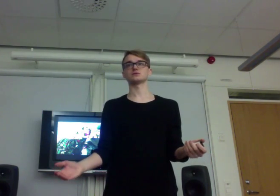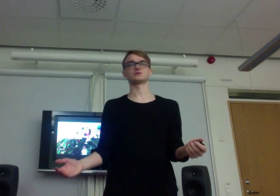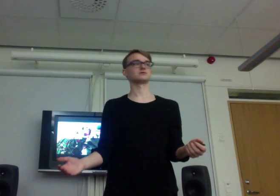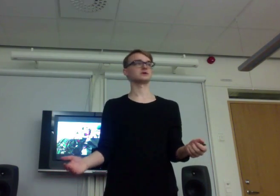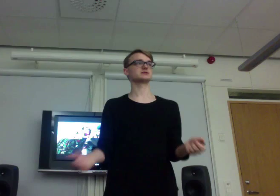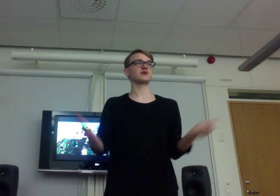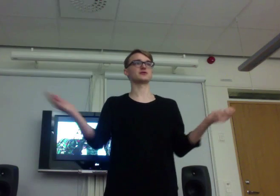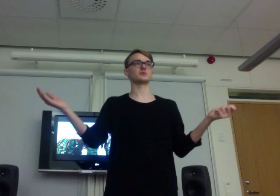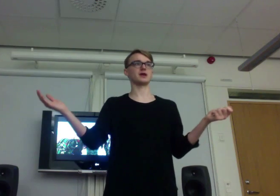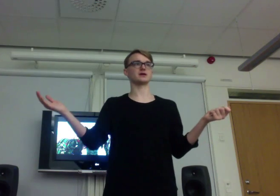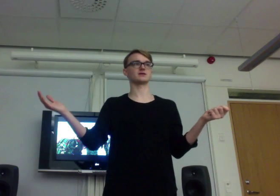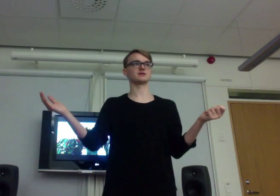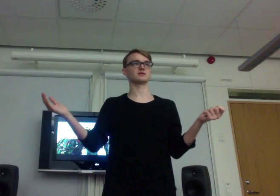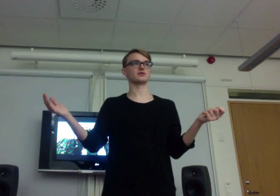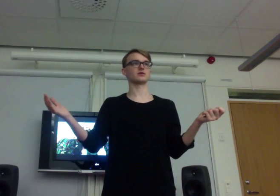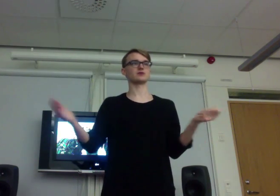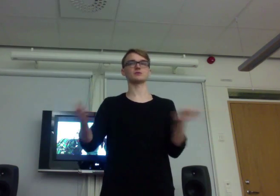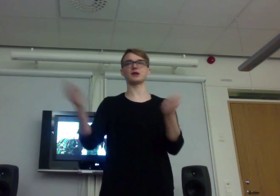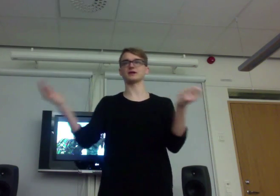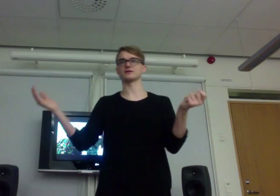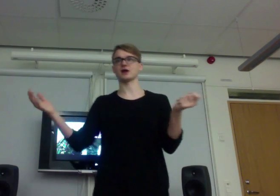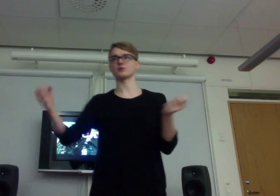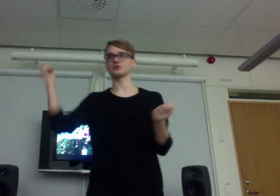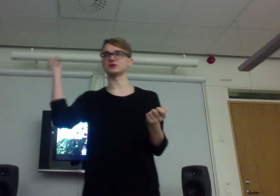It's fun to play. Okay, we play. And we put in,